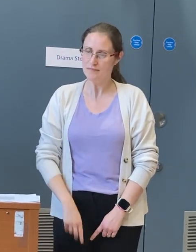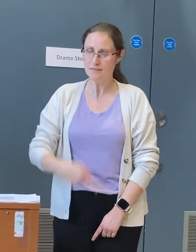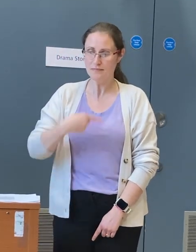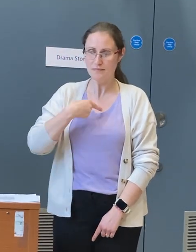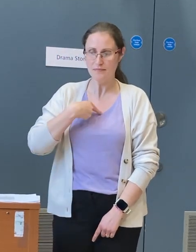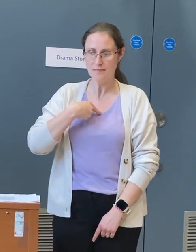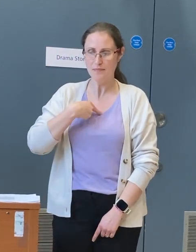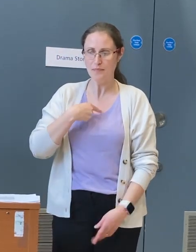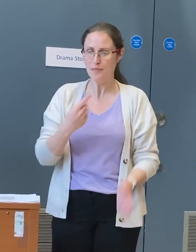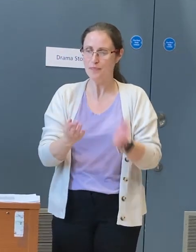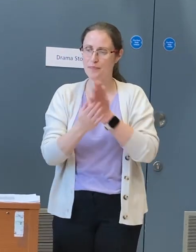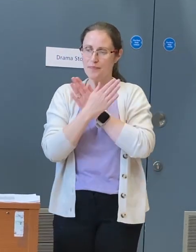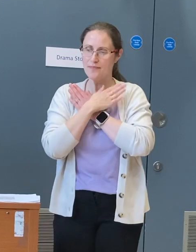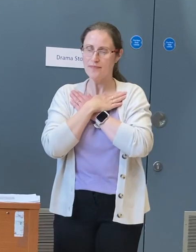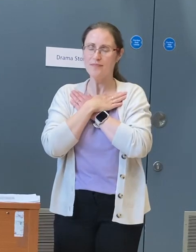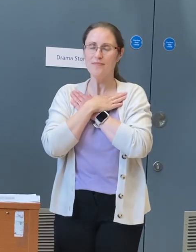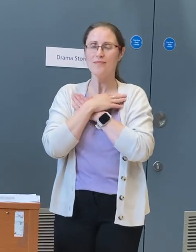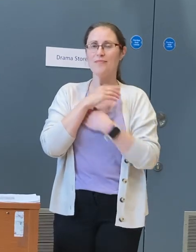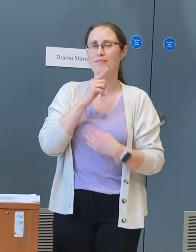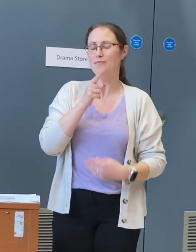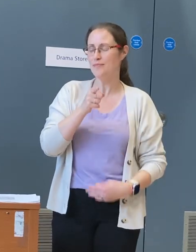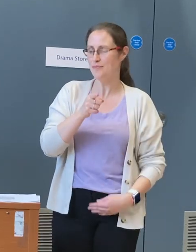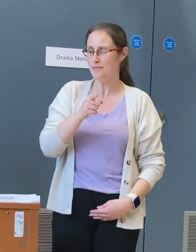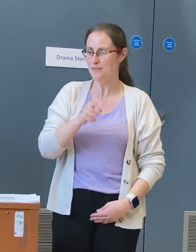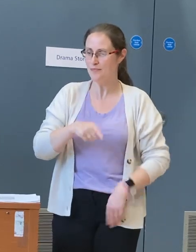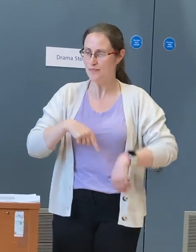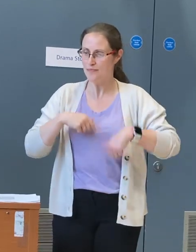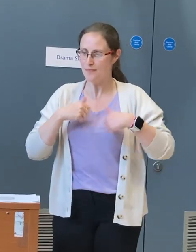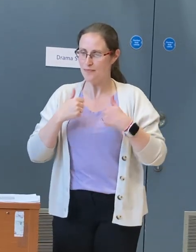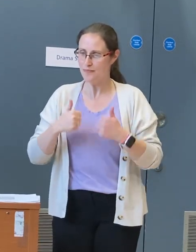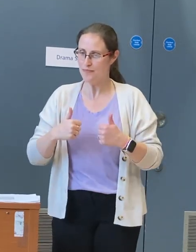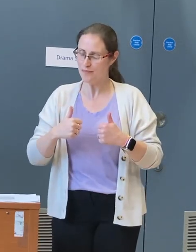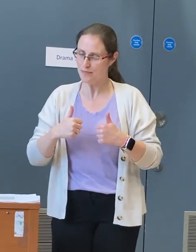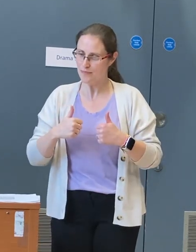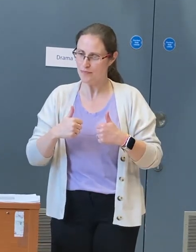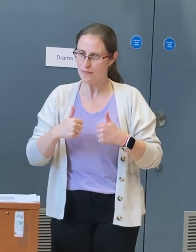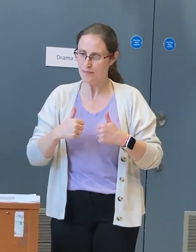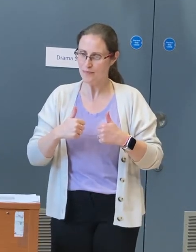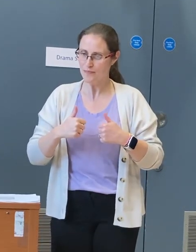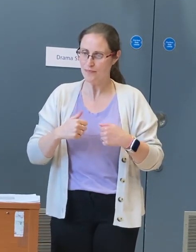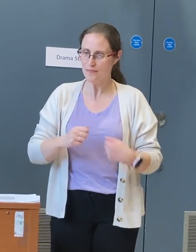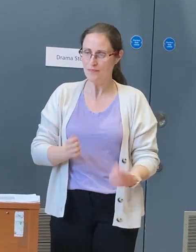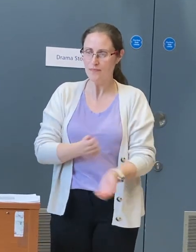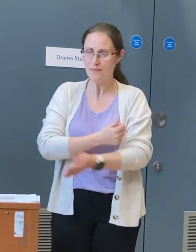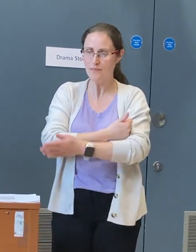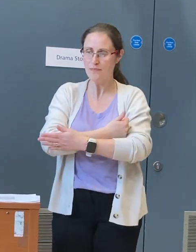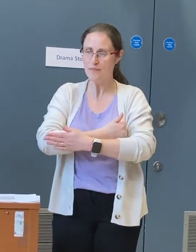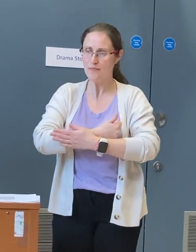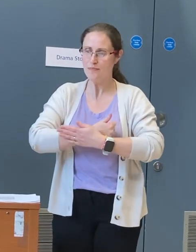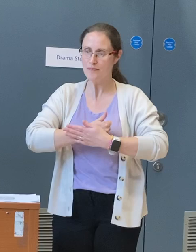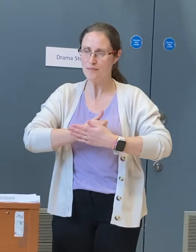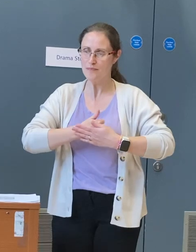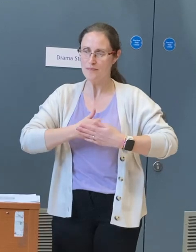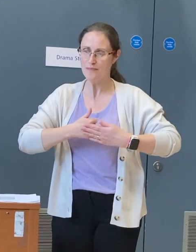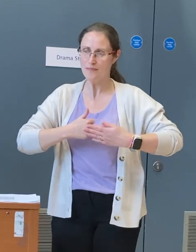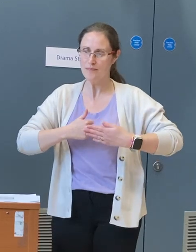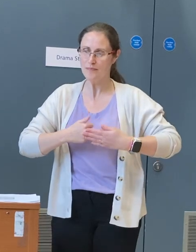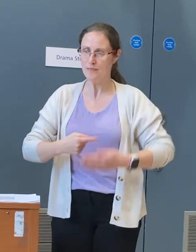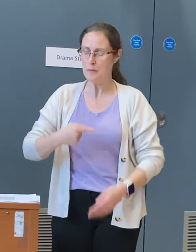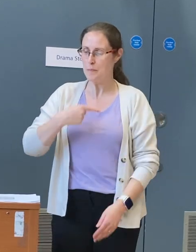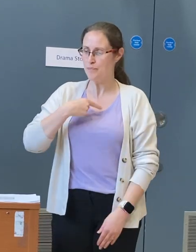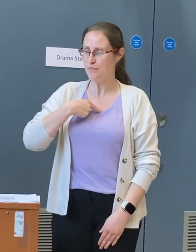But I'll never do it better than I do it with you so long. So